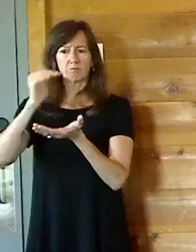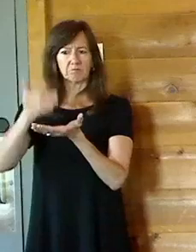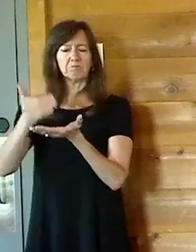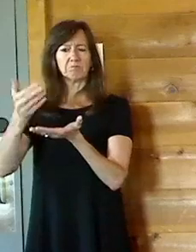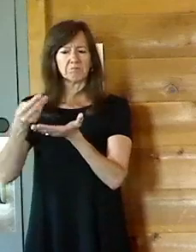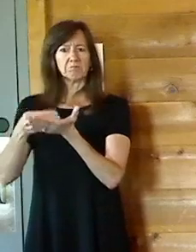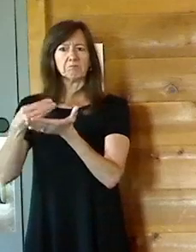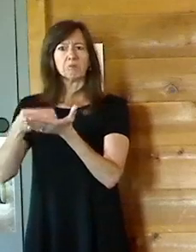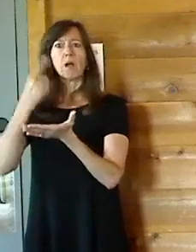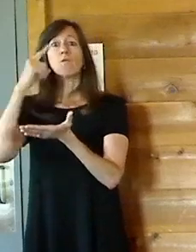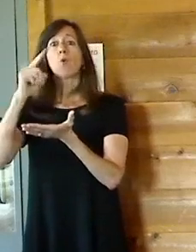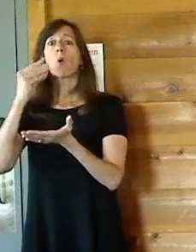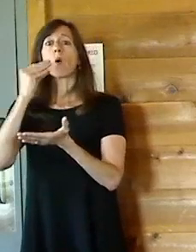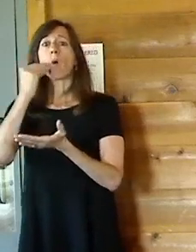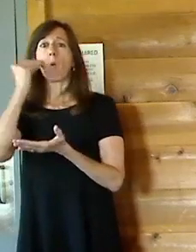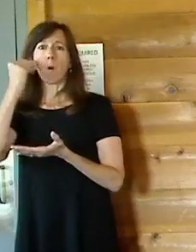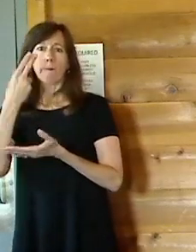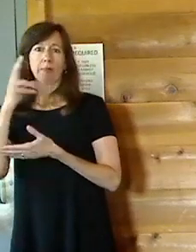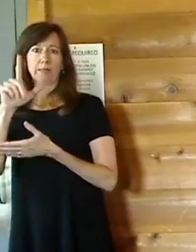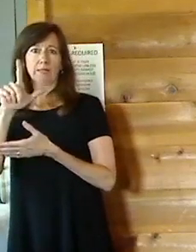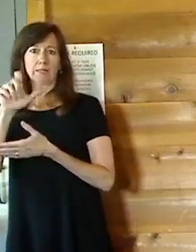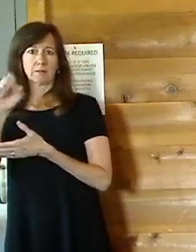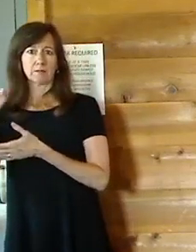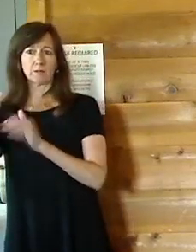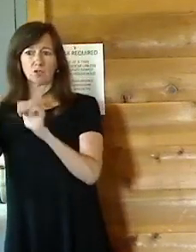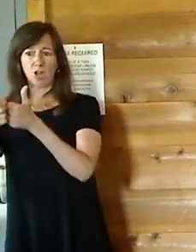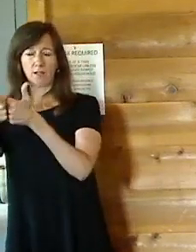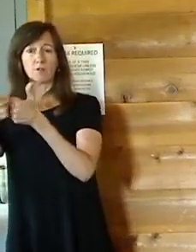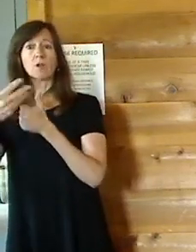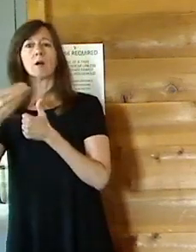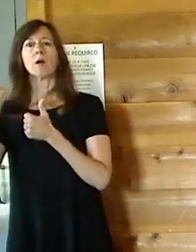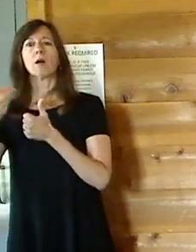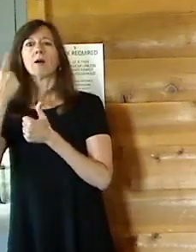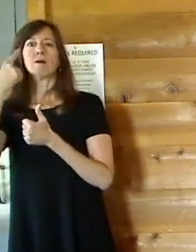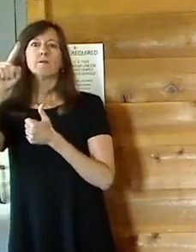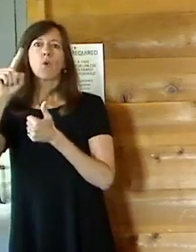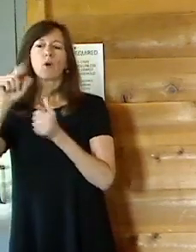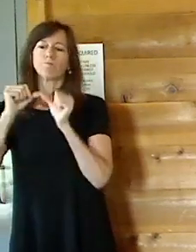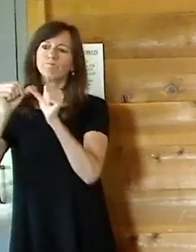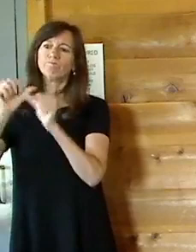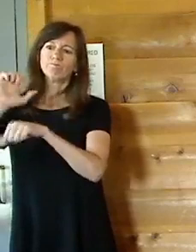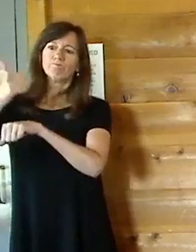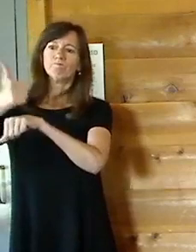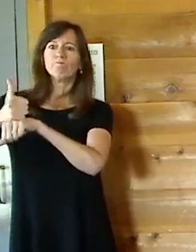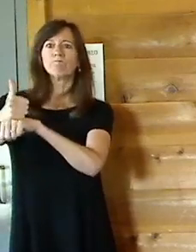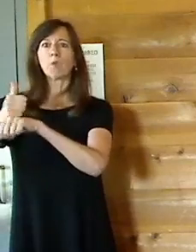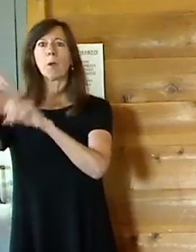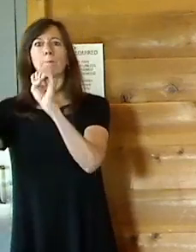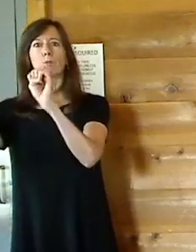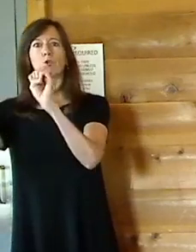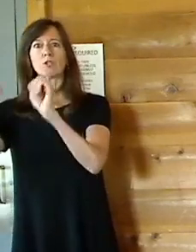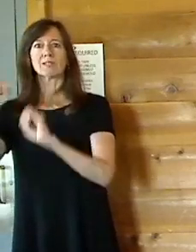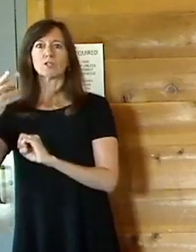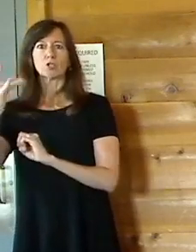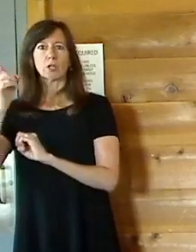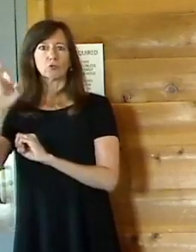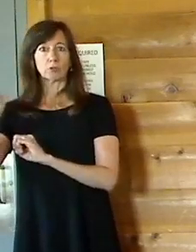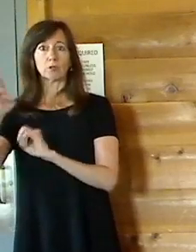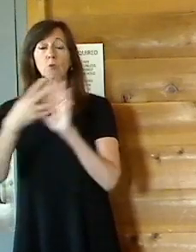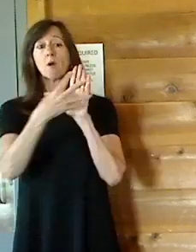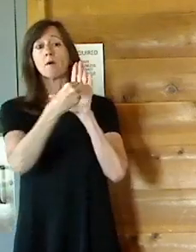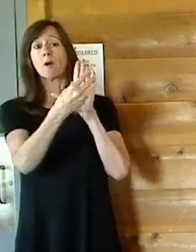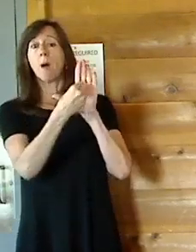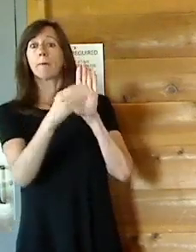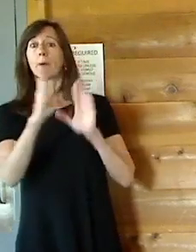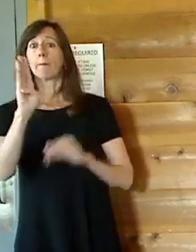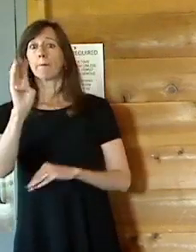challenge and the development of a permanent emergency shelter model, modeled after the Bergen County, New Jersey